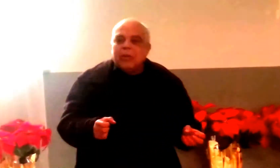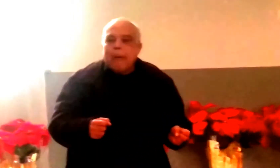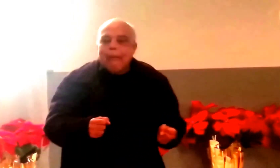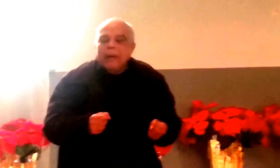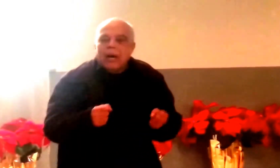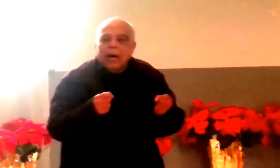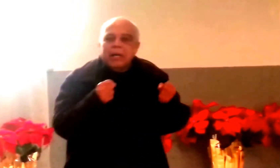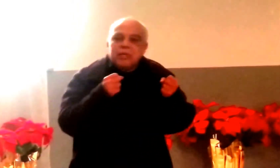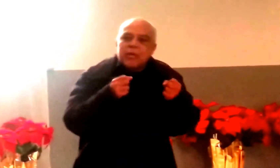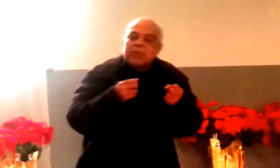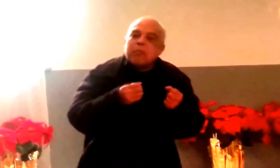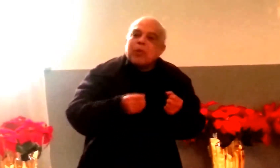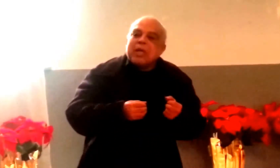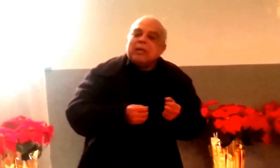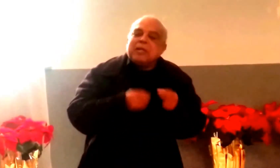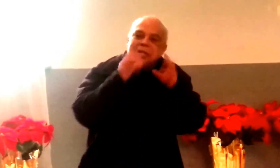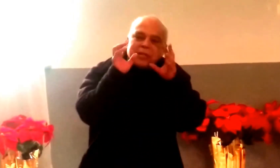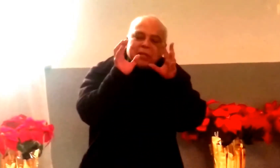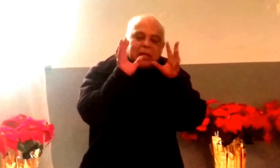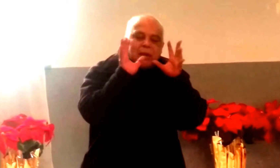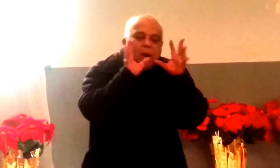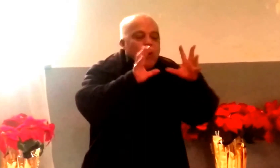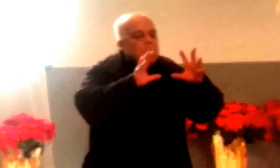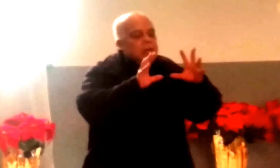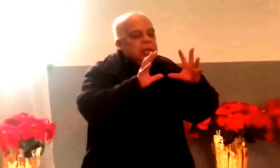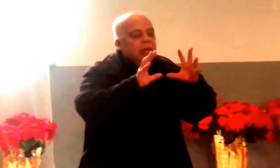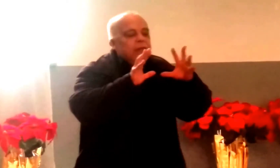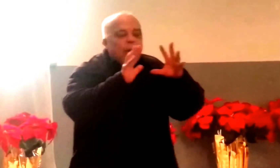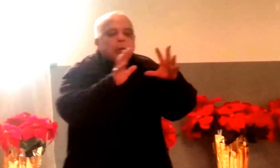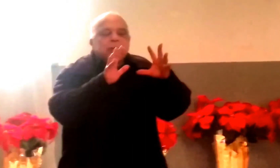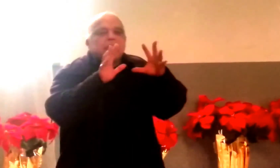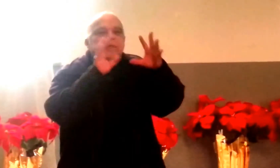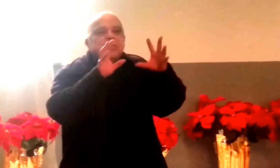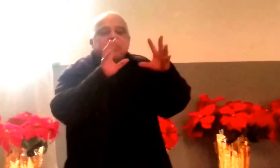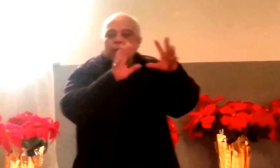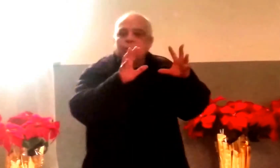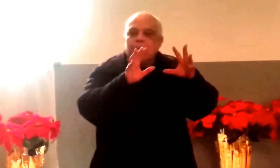in terms of bringing the whole focus of this group.